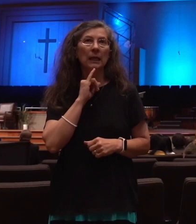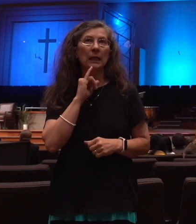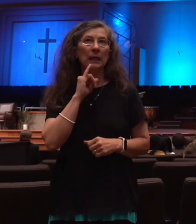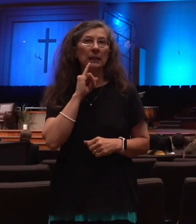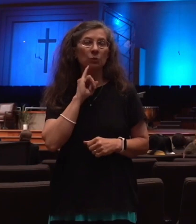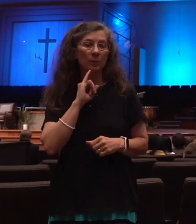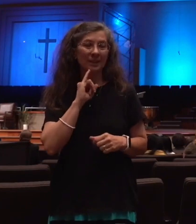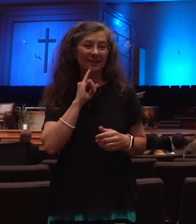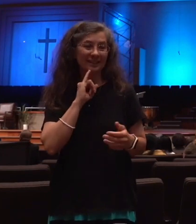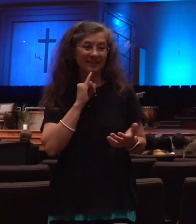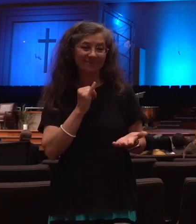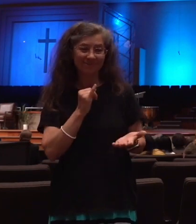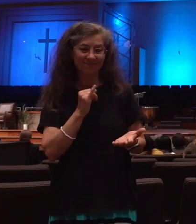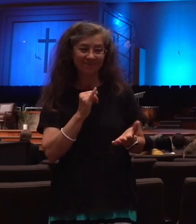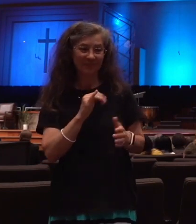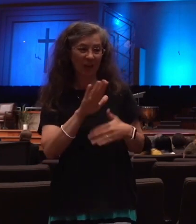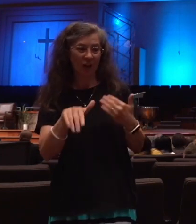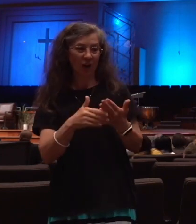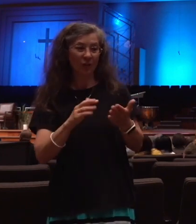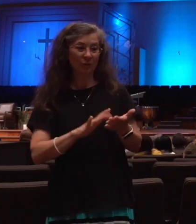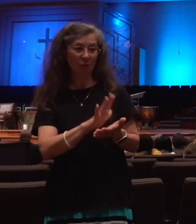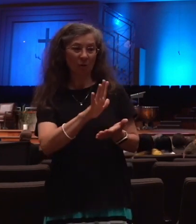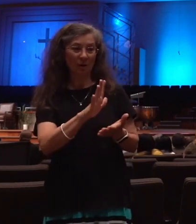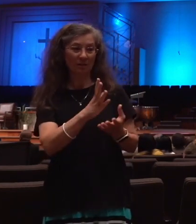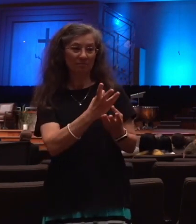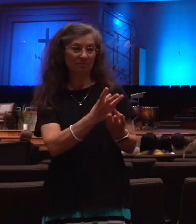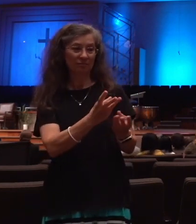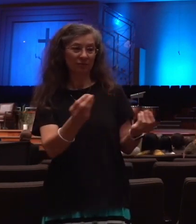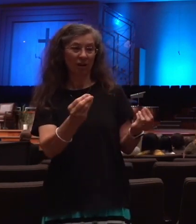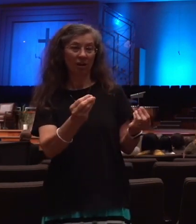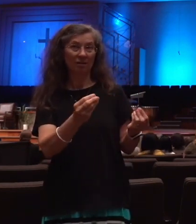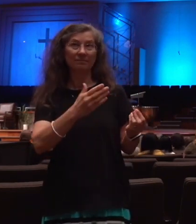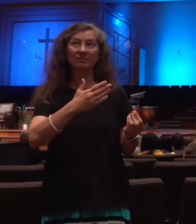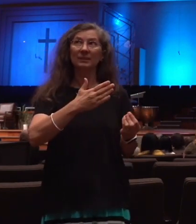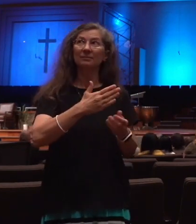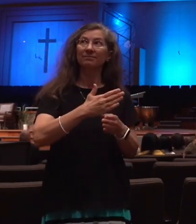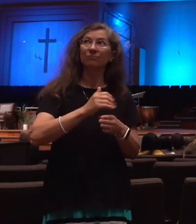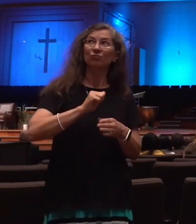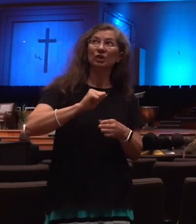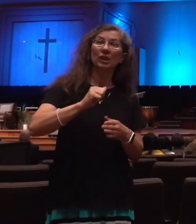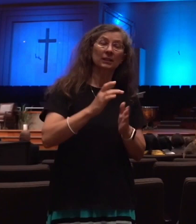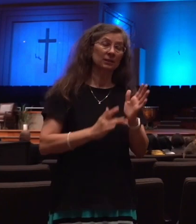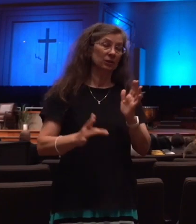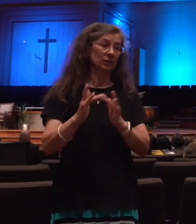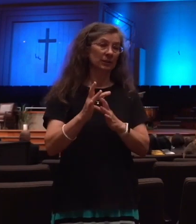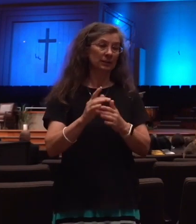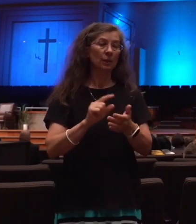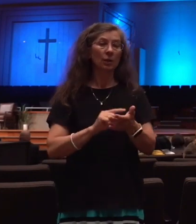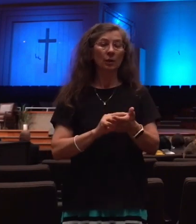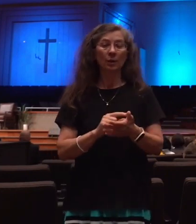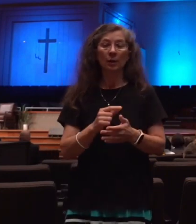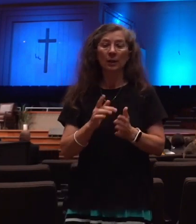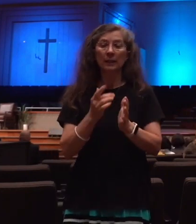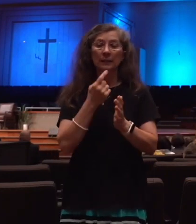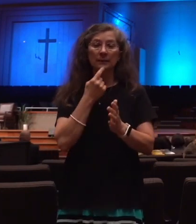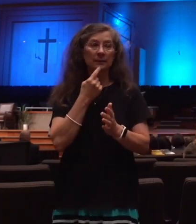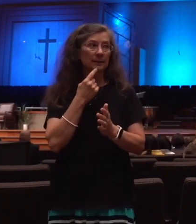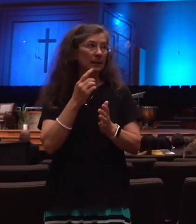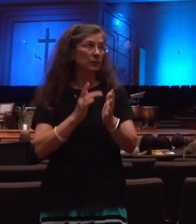Israel because of their rejection, and it says in verse 1 of chapter 24, it says, Jesus went out and departed from